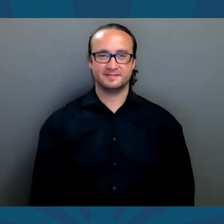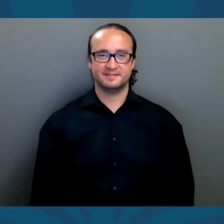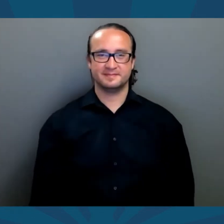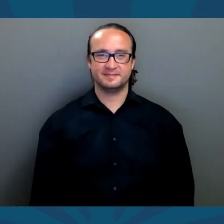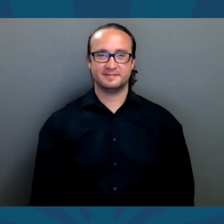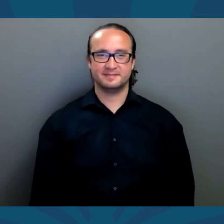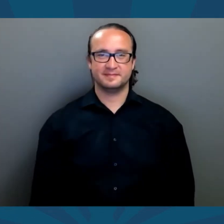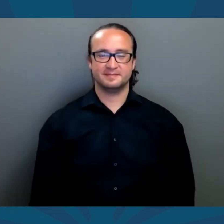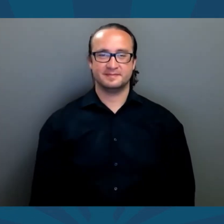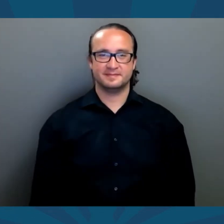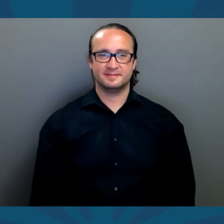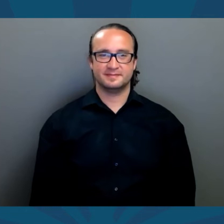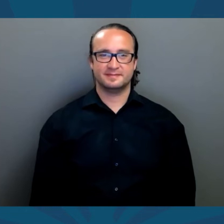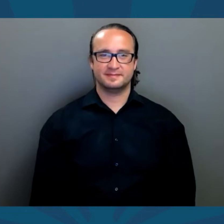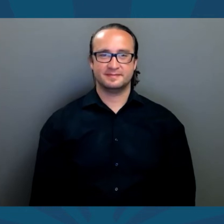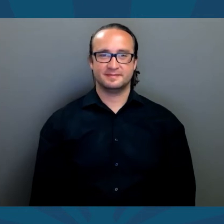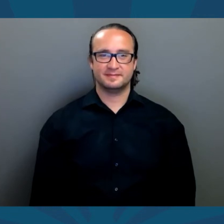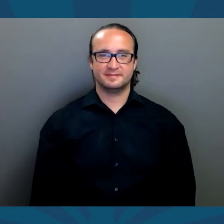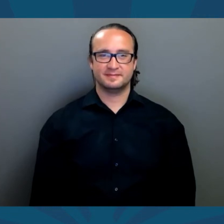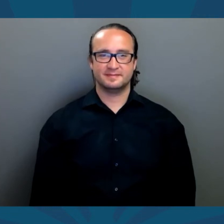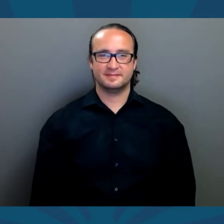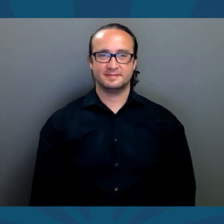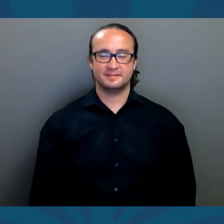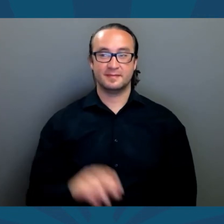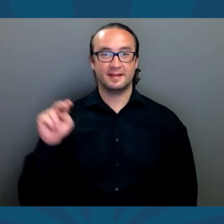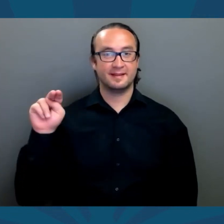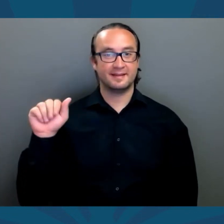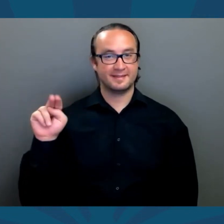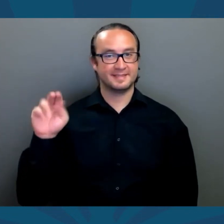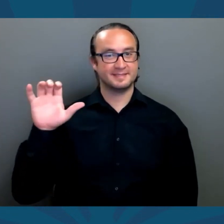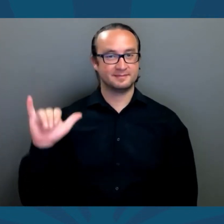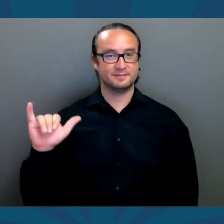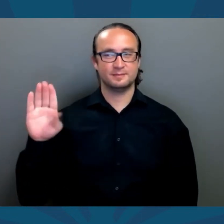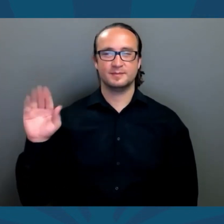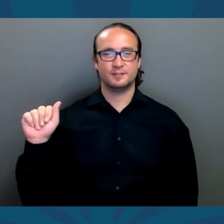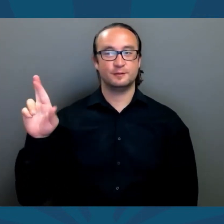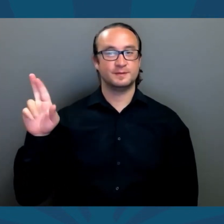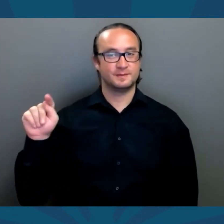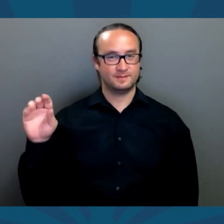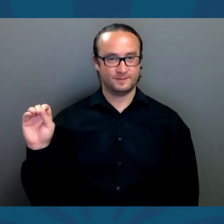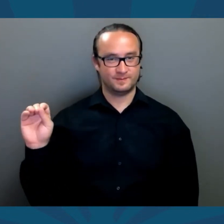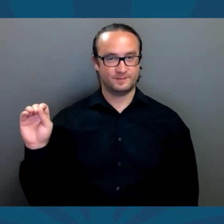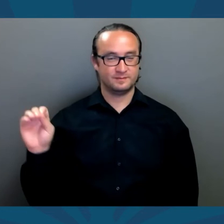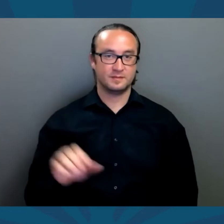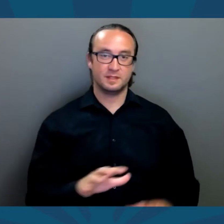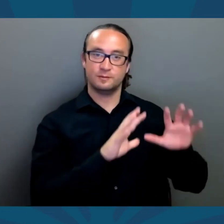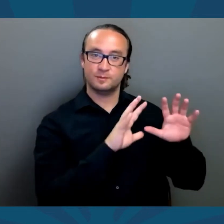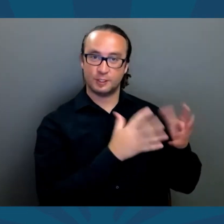Nancy Bartow,